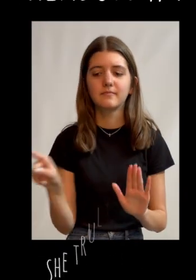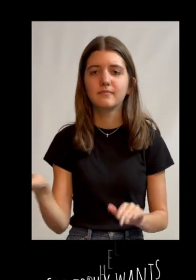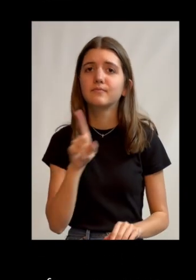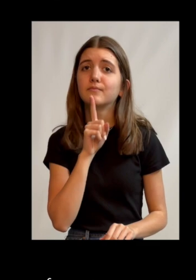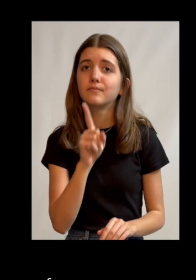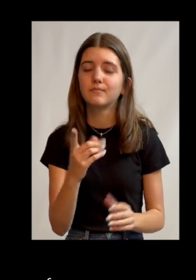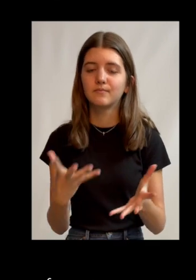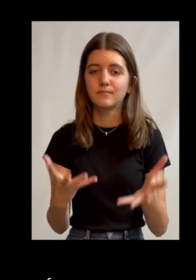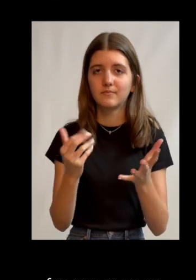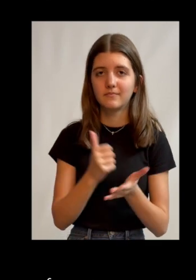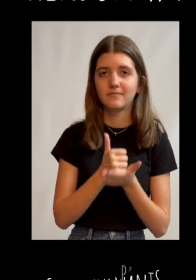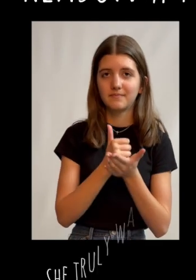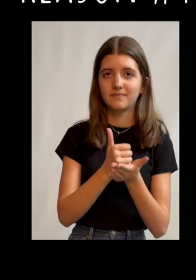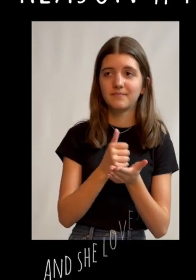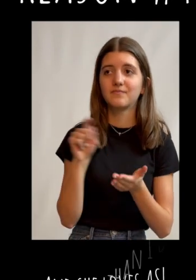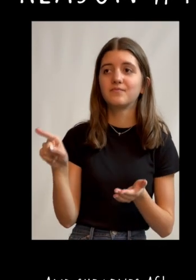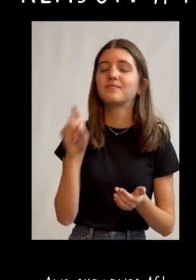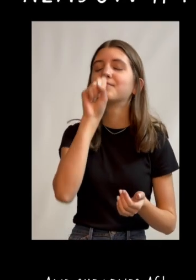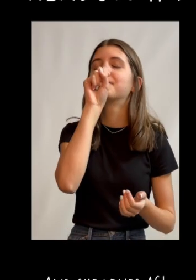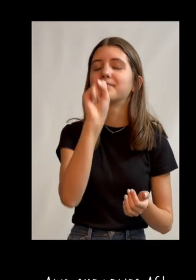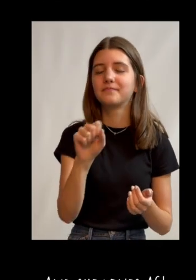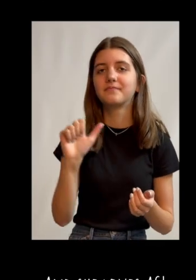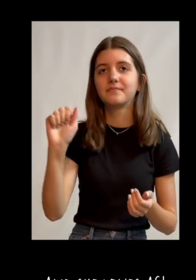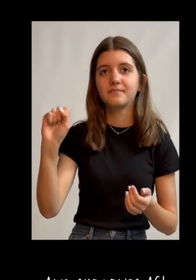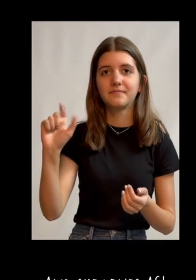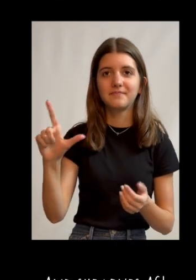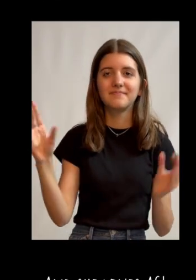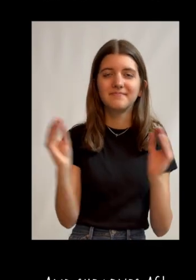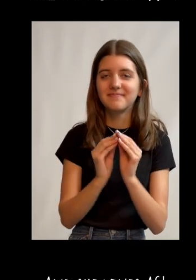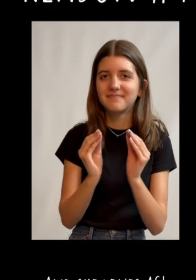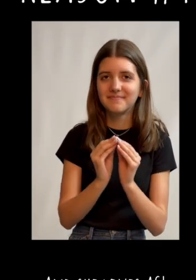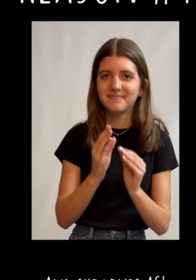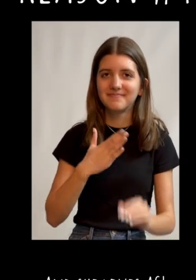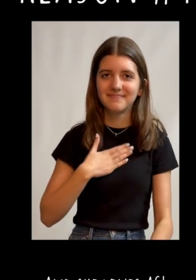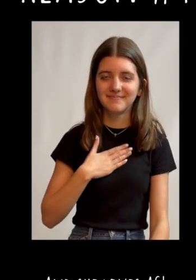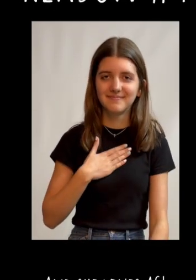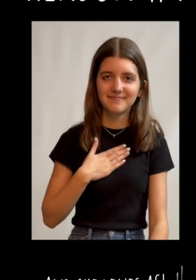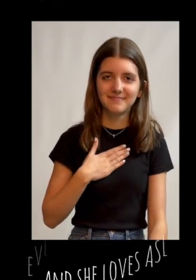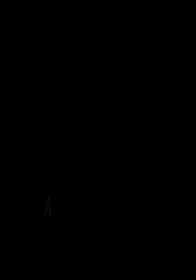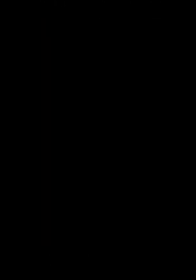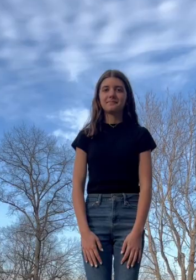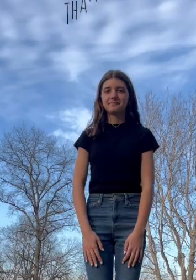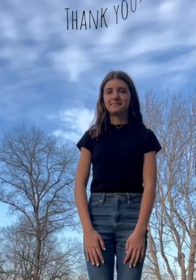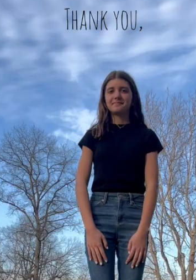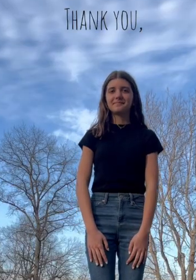is amazing. She truly wants to help and she loves ASL even more than I do.